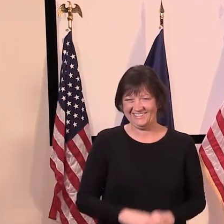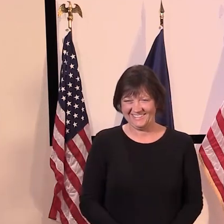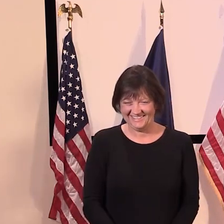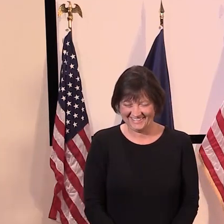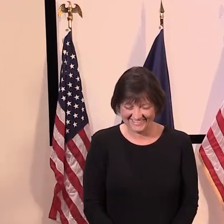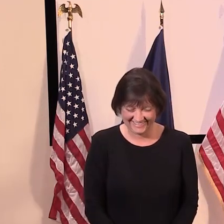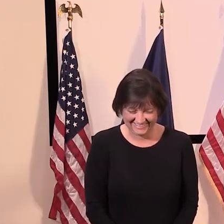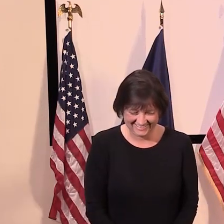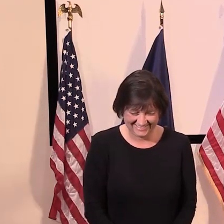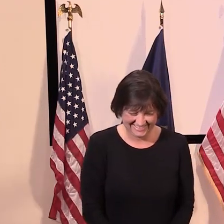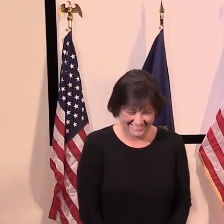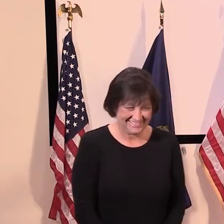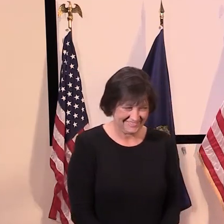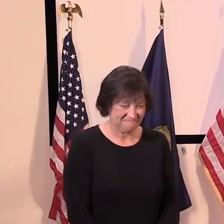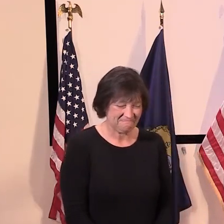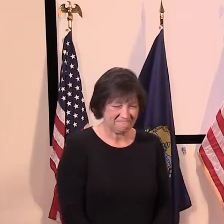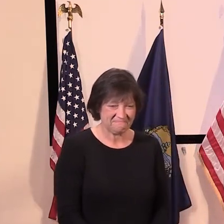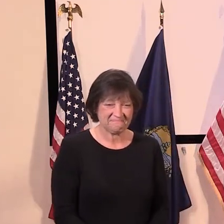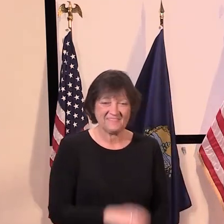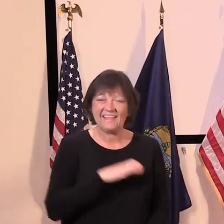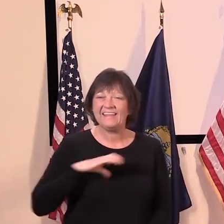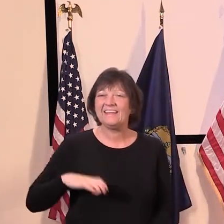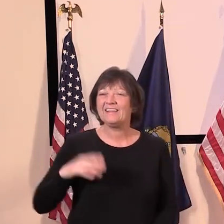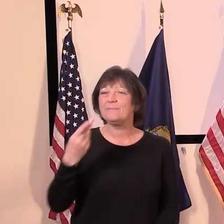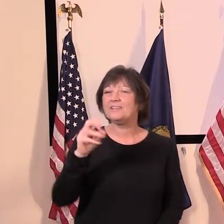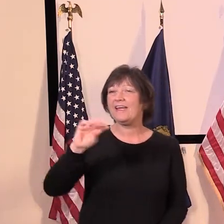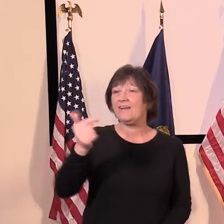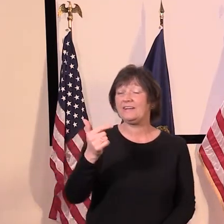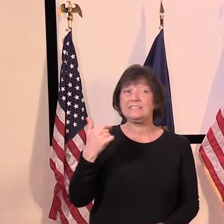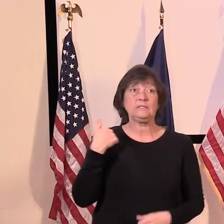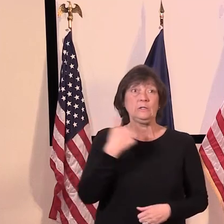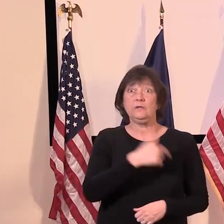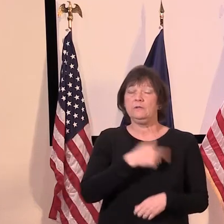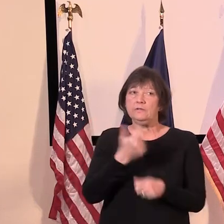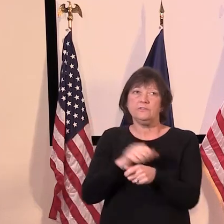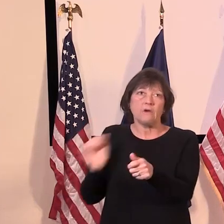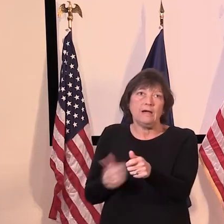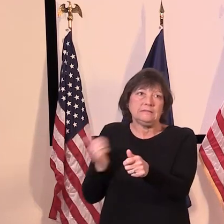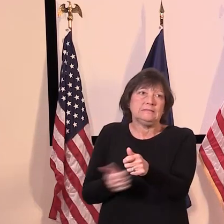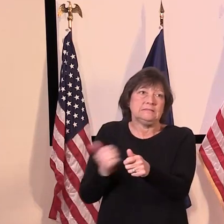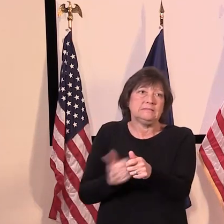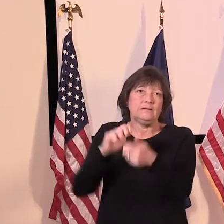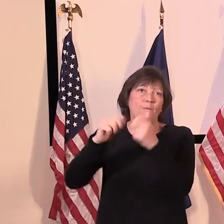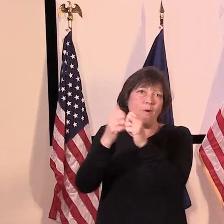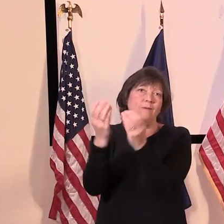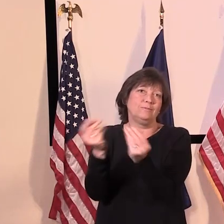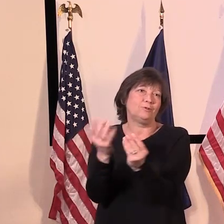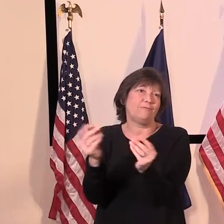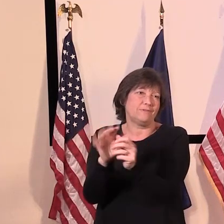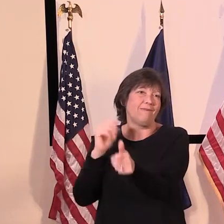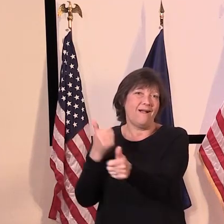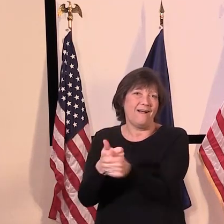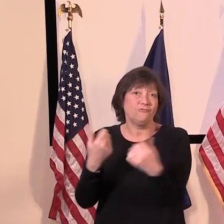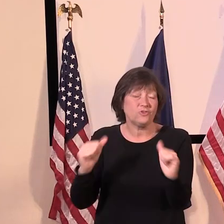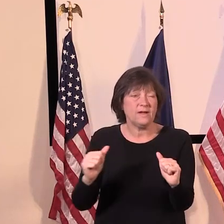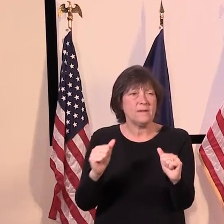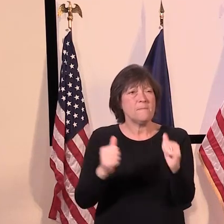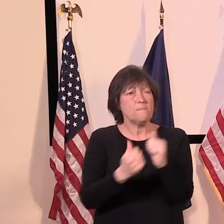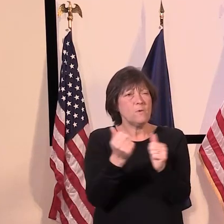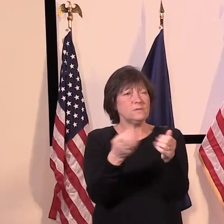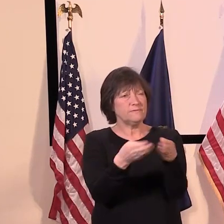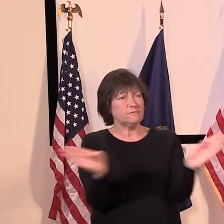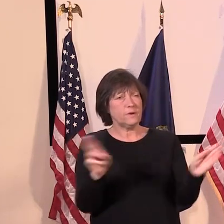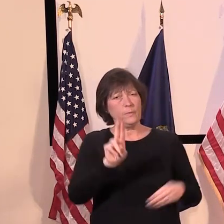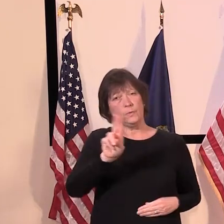Sure. Uh, we continue to work through any backlogs we have, but, um, you know, most of the general UI claims